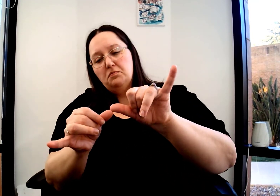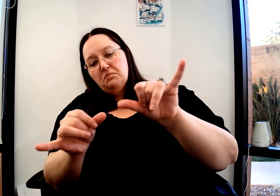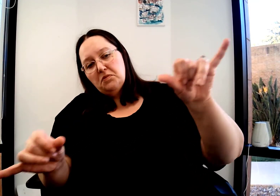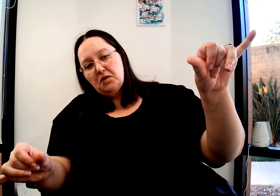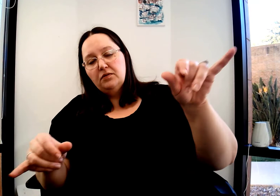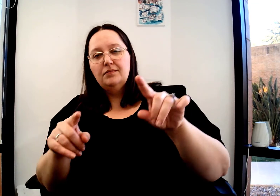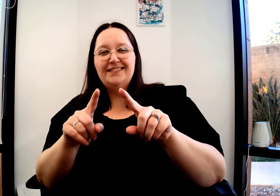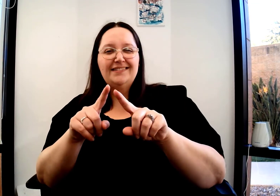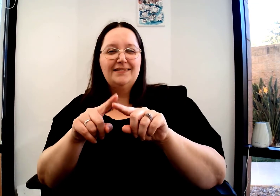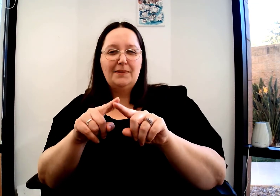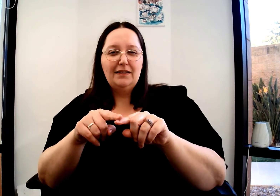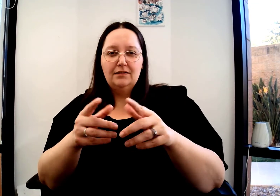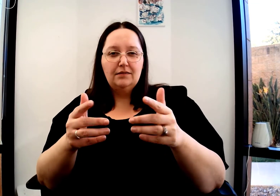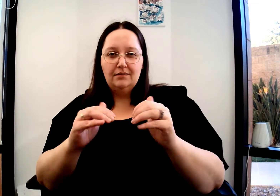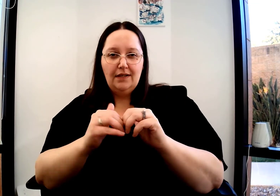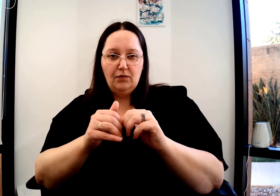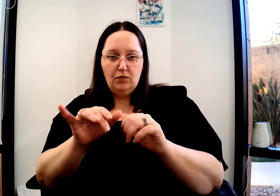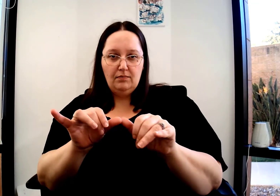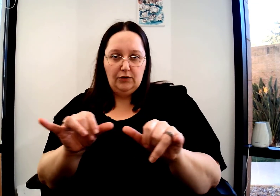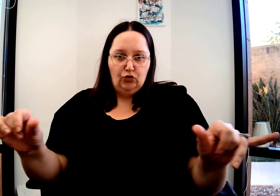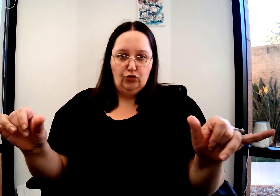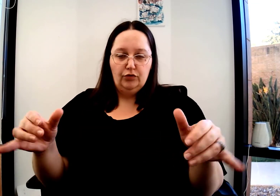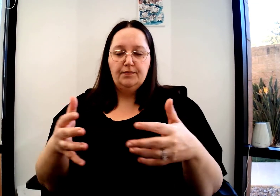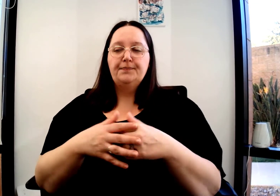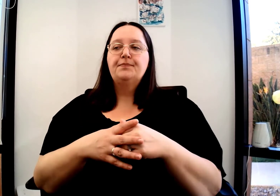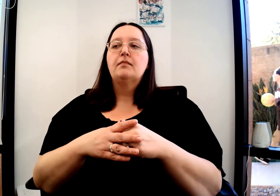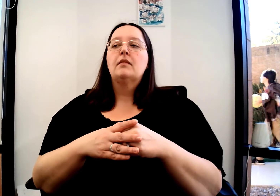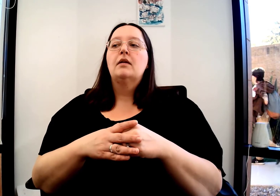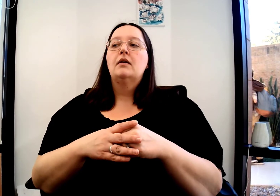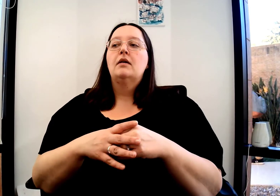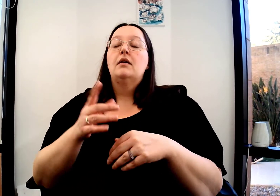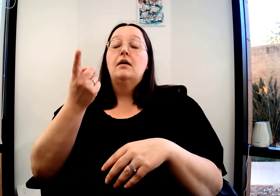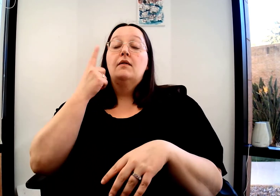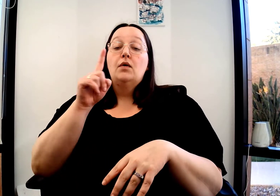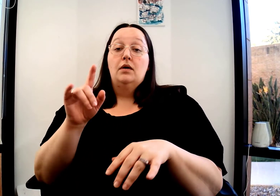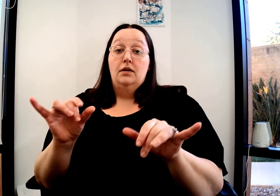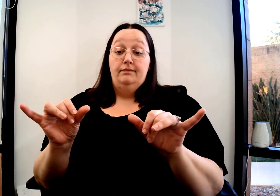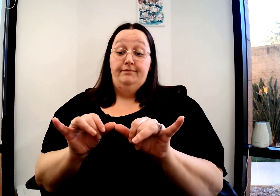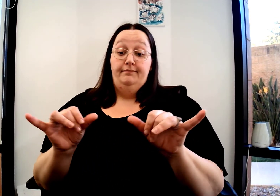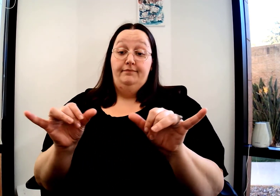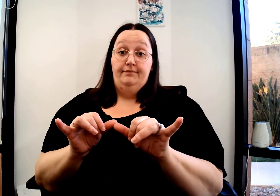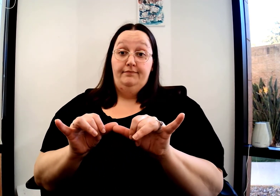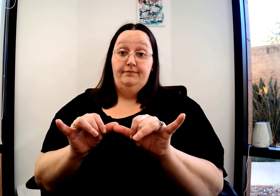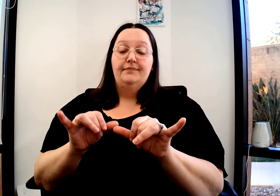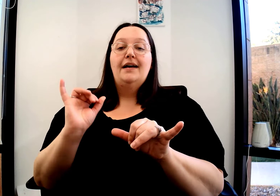You can also do this more diagonally. Imagine you were measuring a television. Right? Depends on what you're measuring.